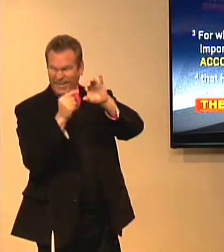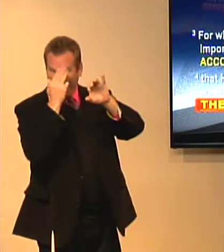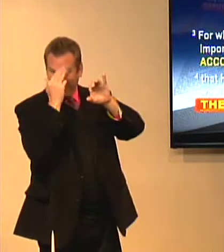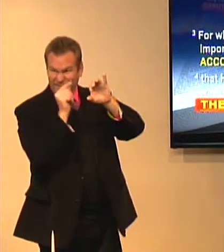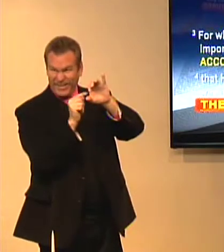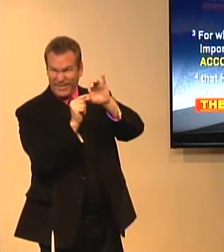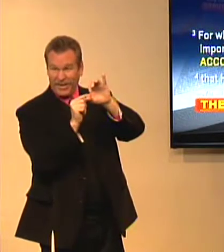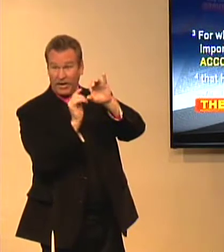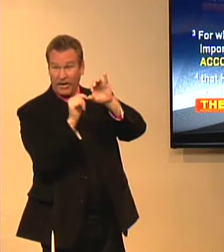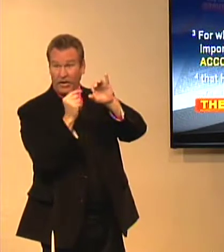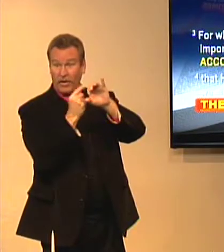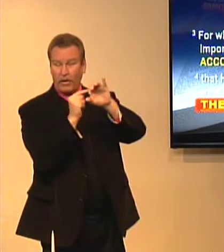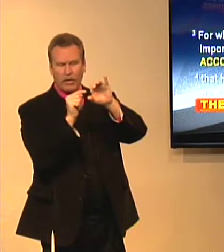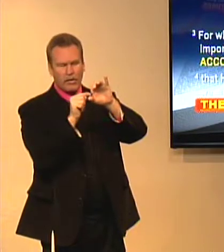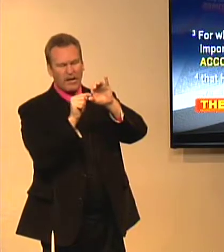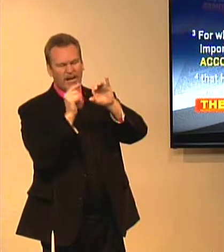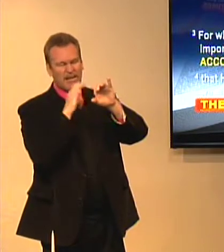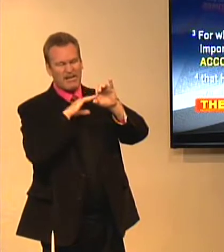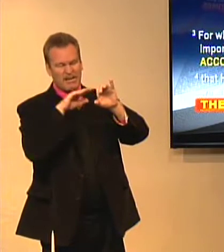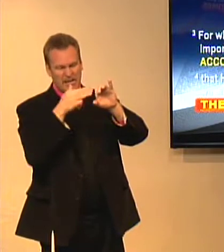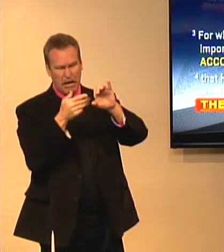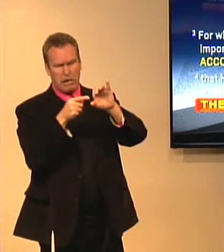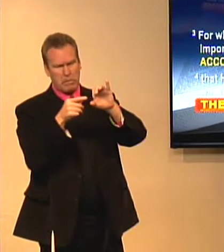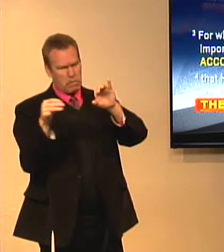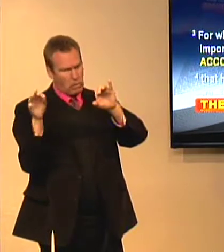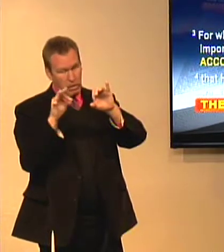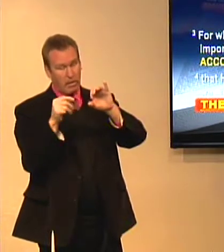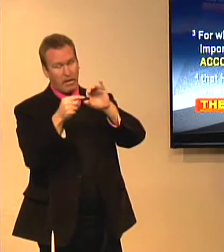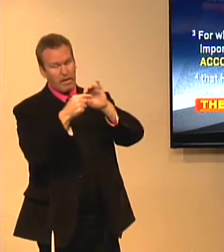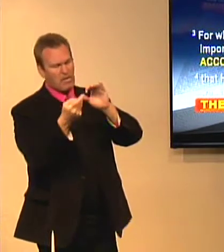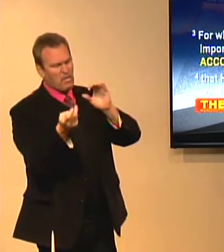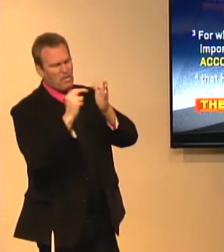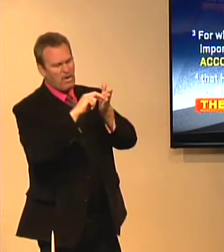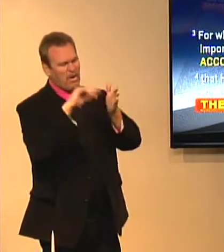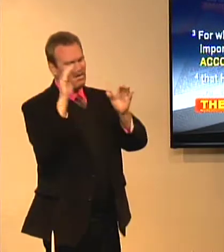There's like two sides of a coin, you know, like Christ's.